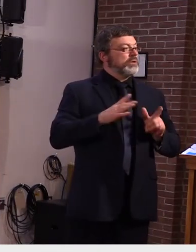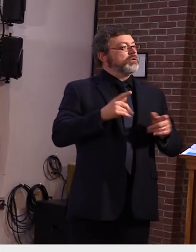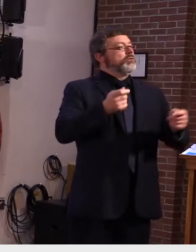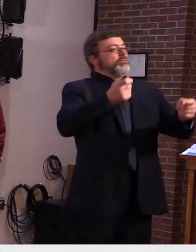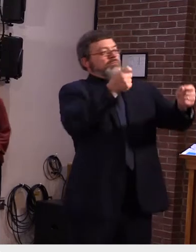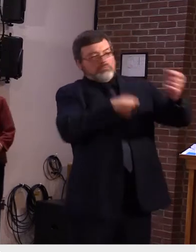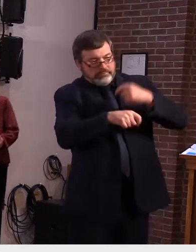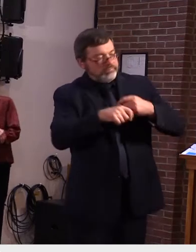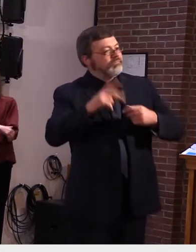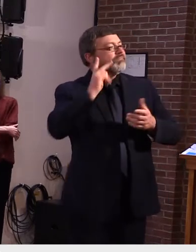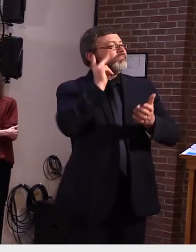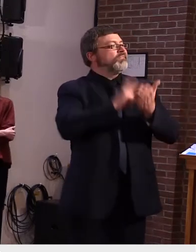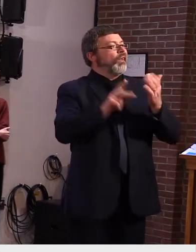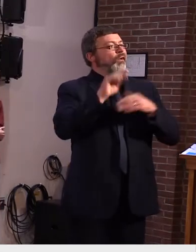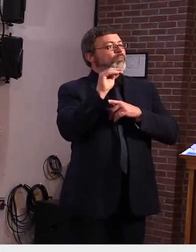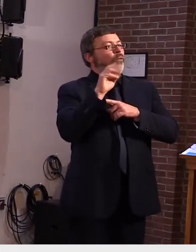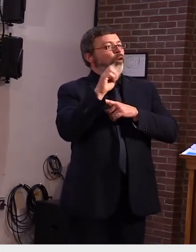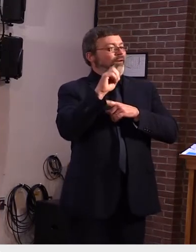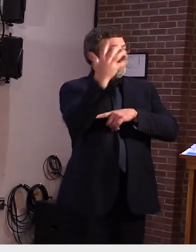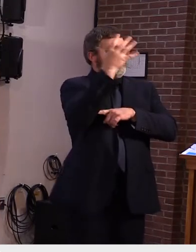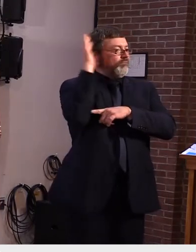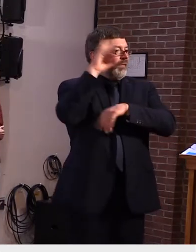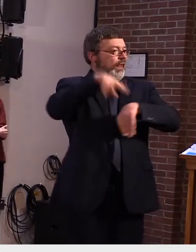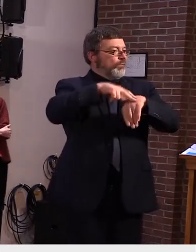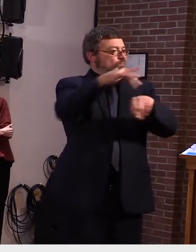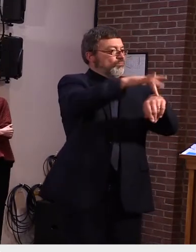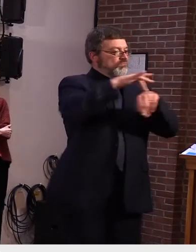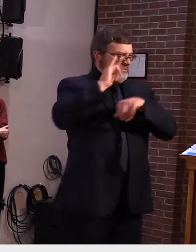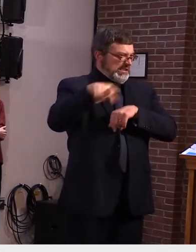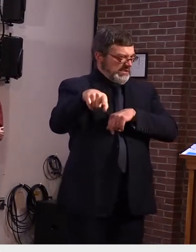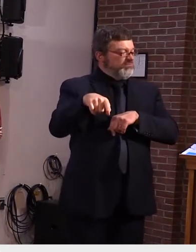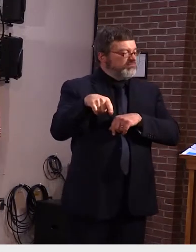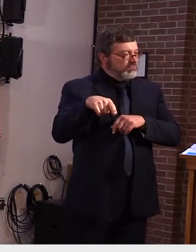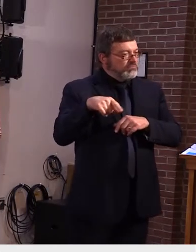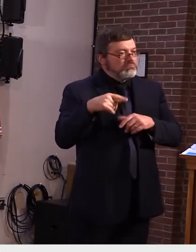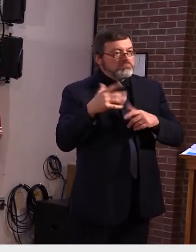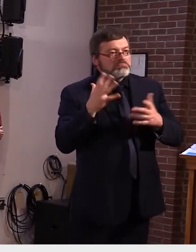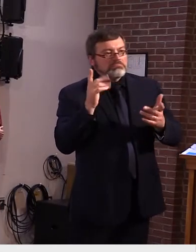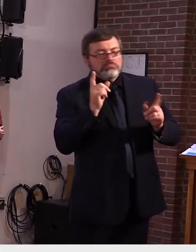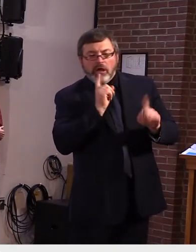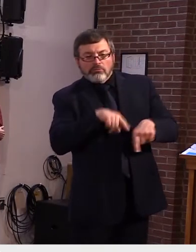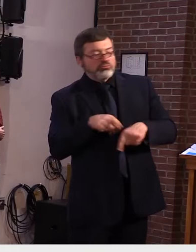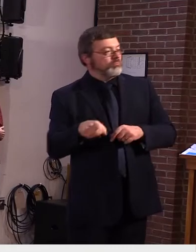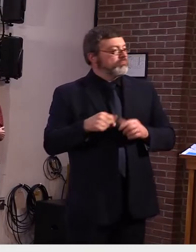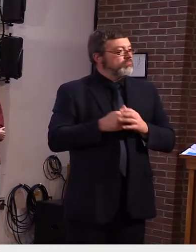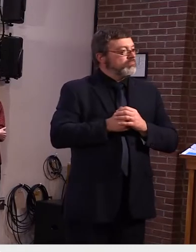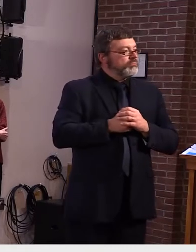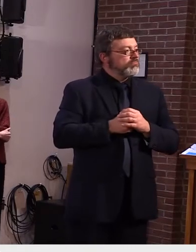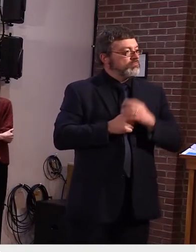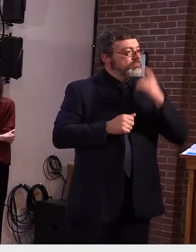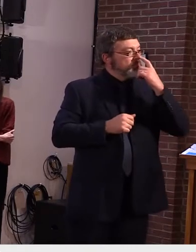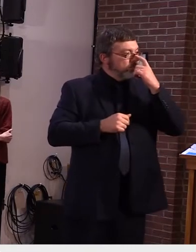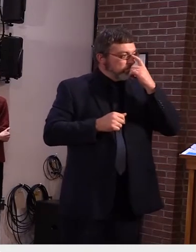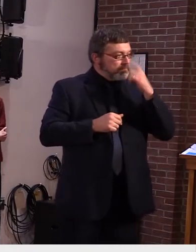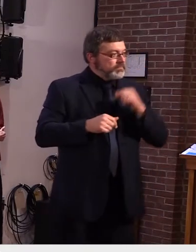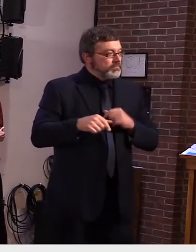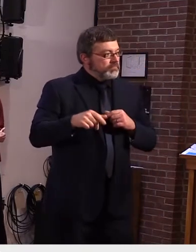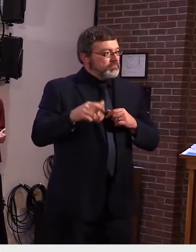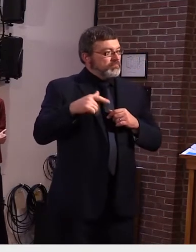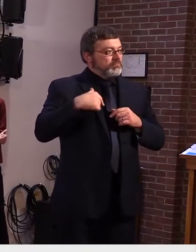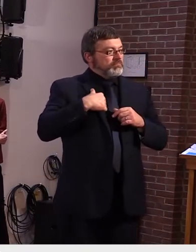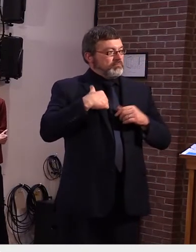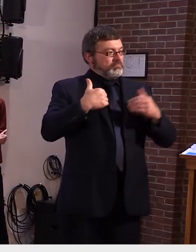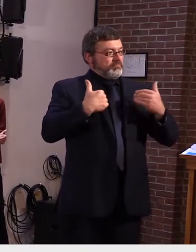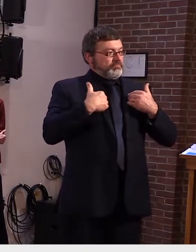thank you thank you secretary uh this is so eight of the 23 appointments are actually cabinet